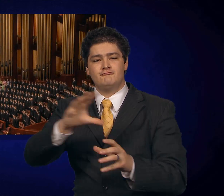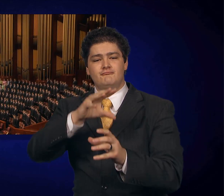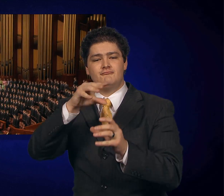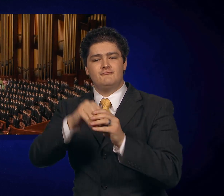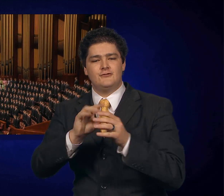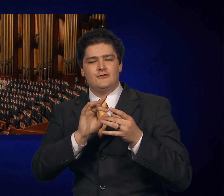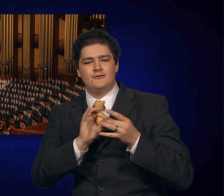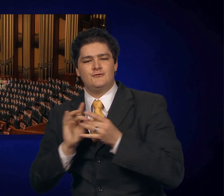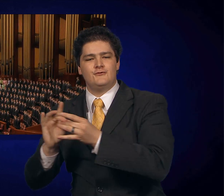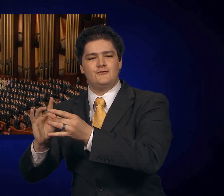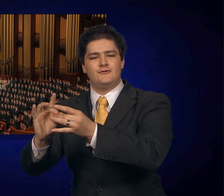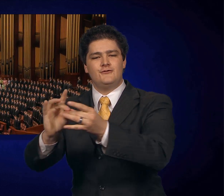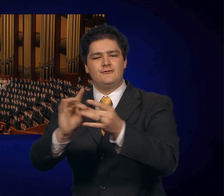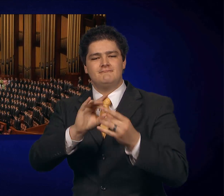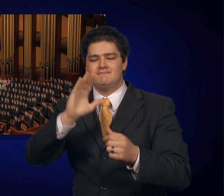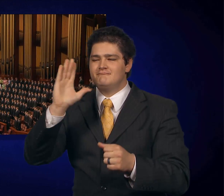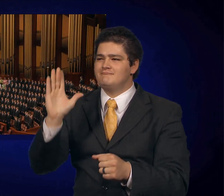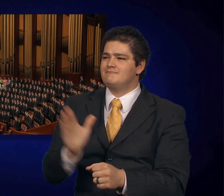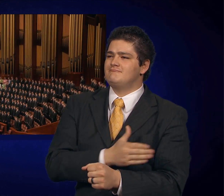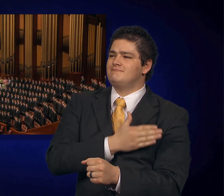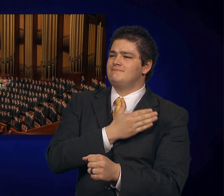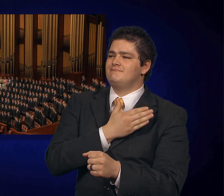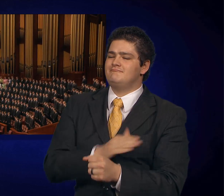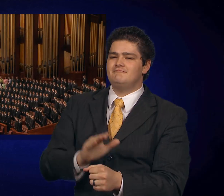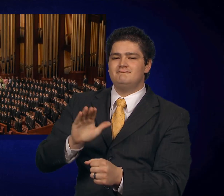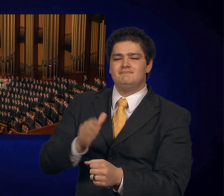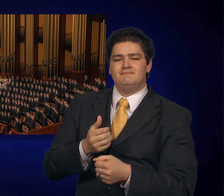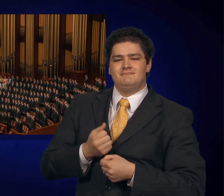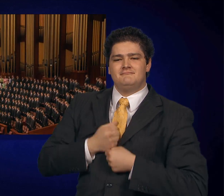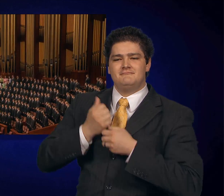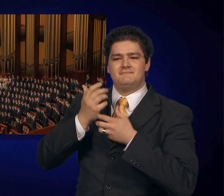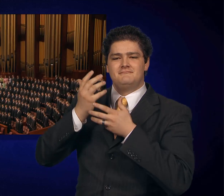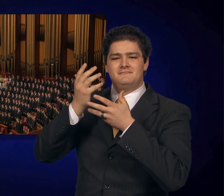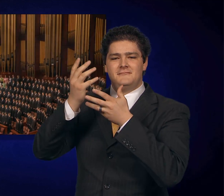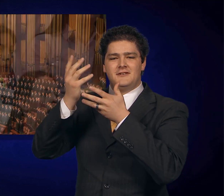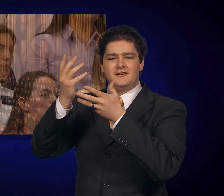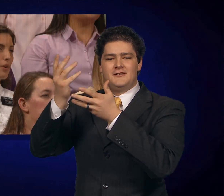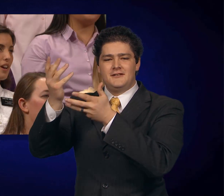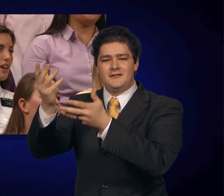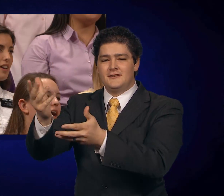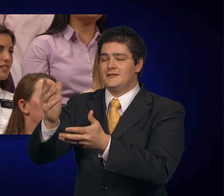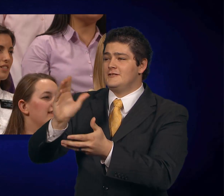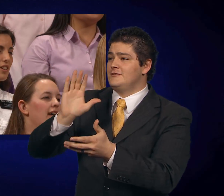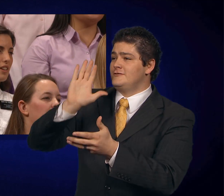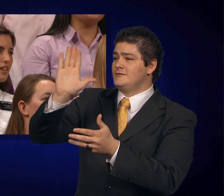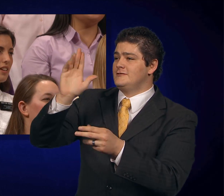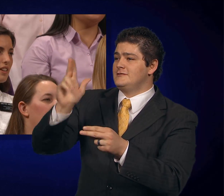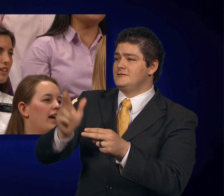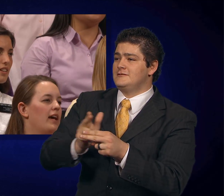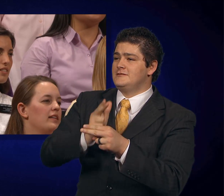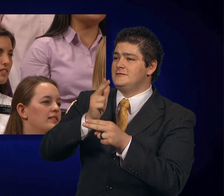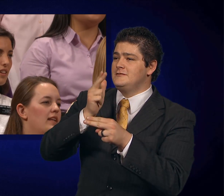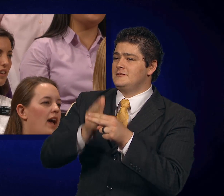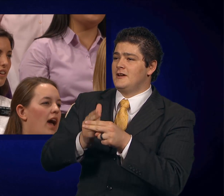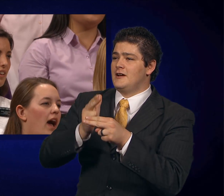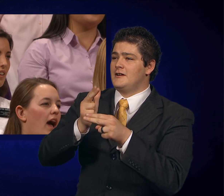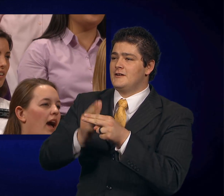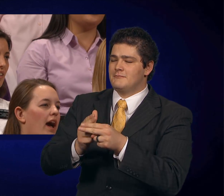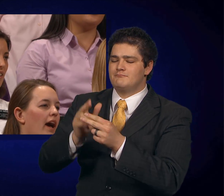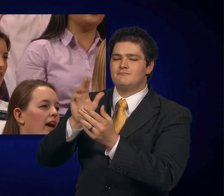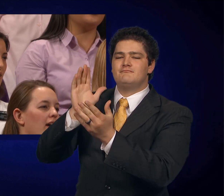in one song of love, praising his